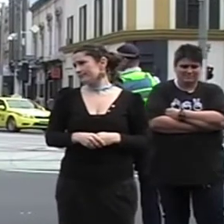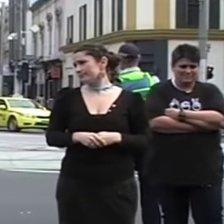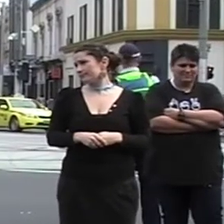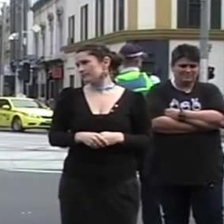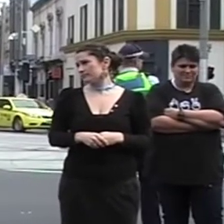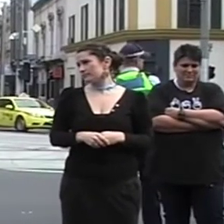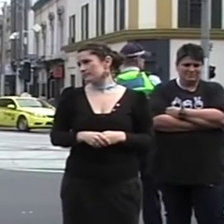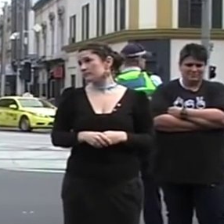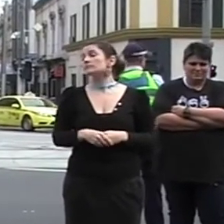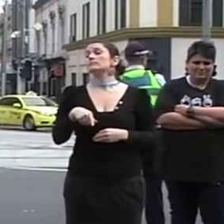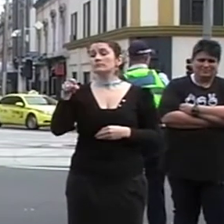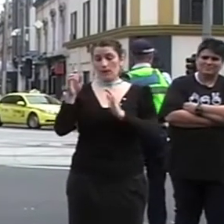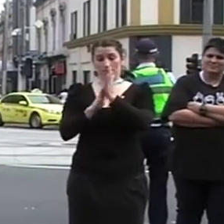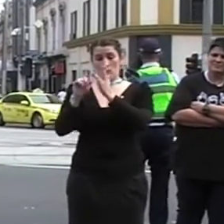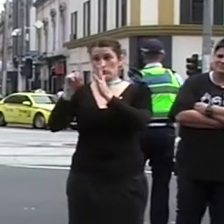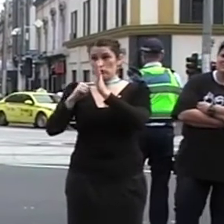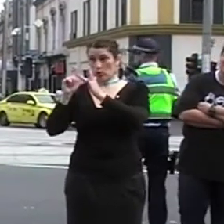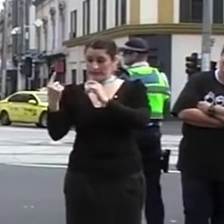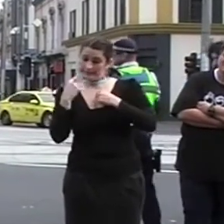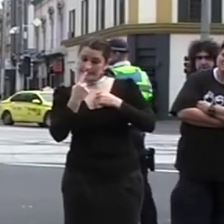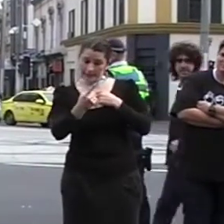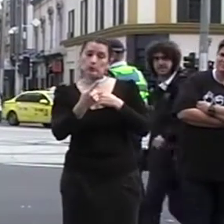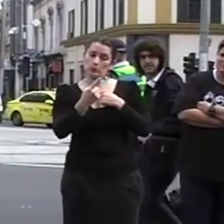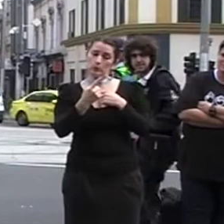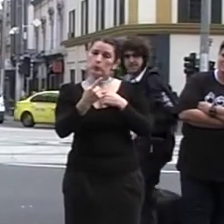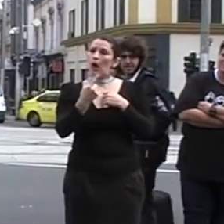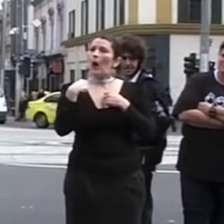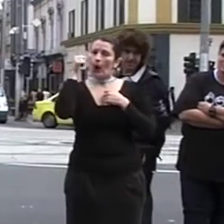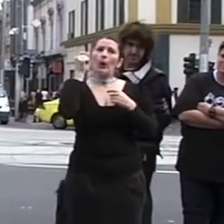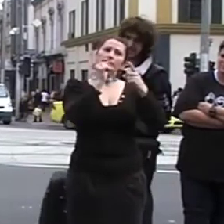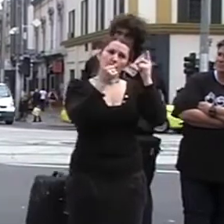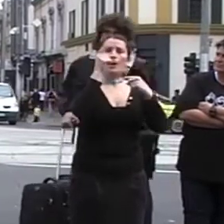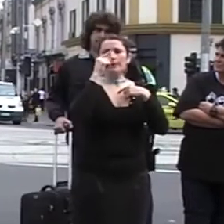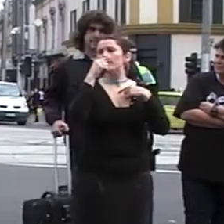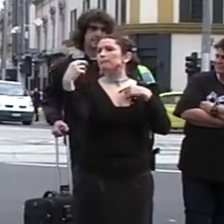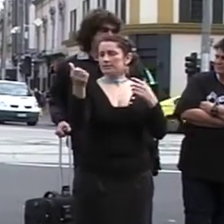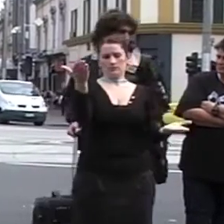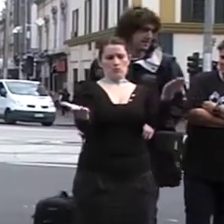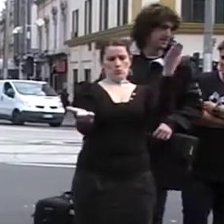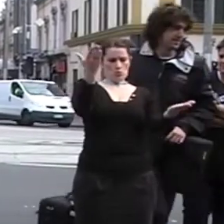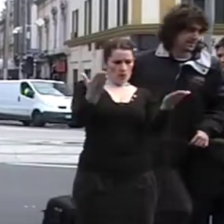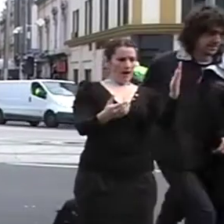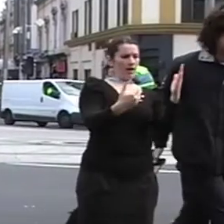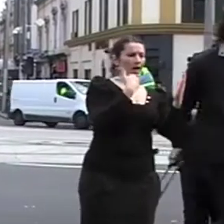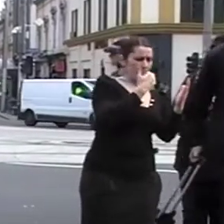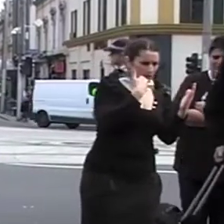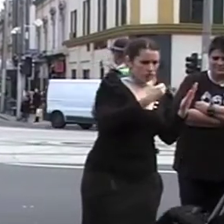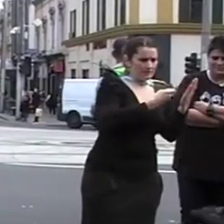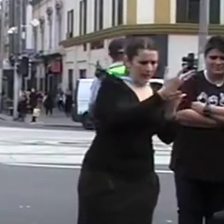She says, There are times when numbers and cost benefit ratios need to come second place to human rights in decision making.